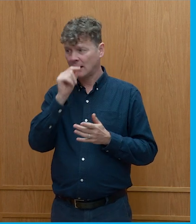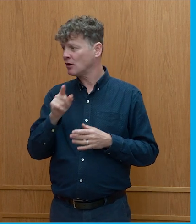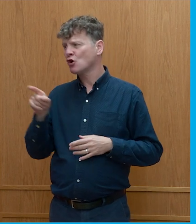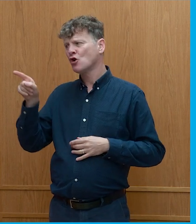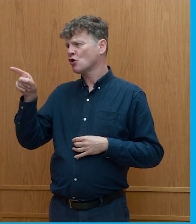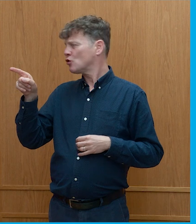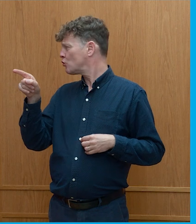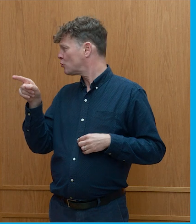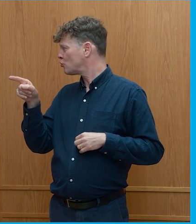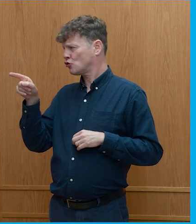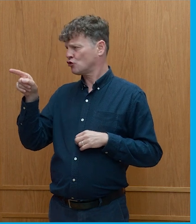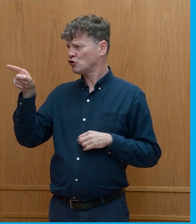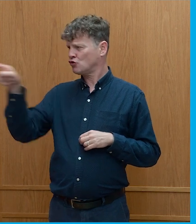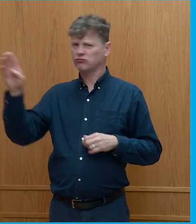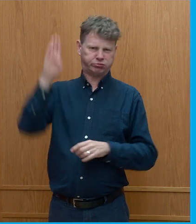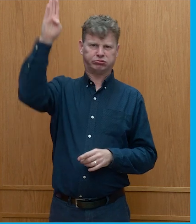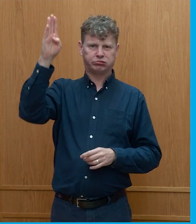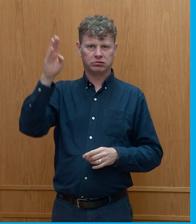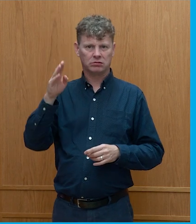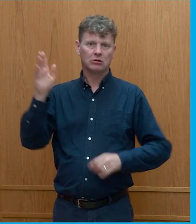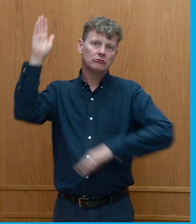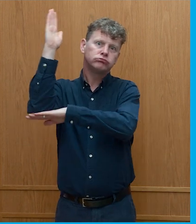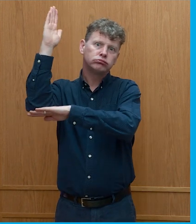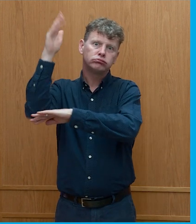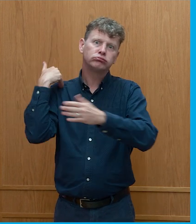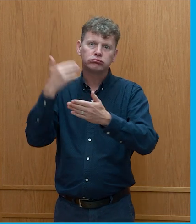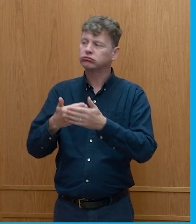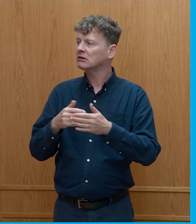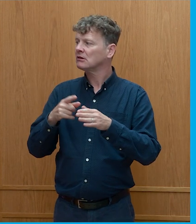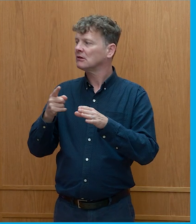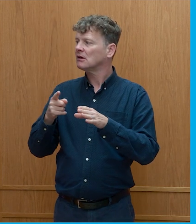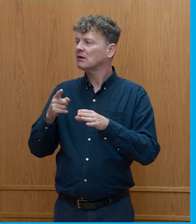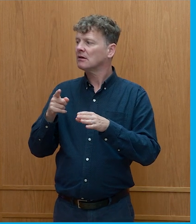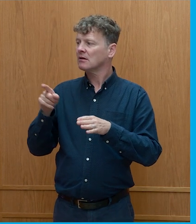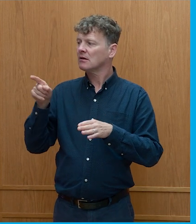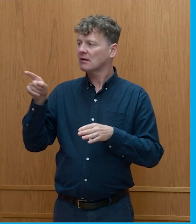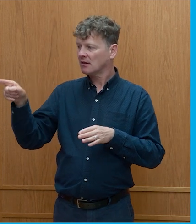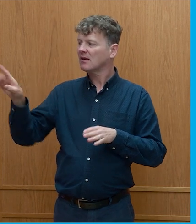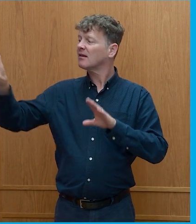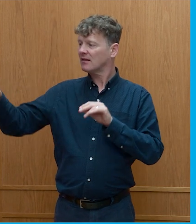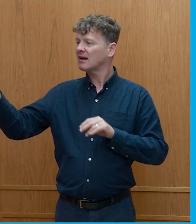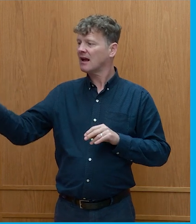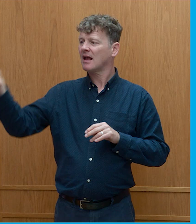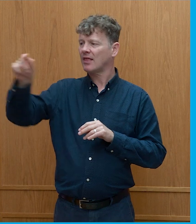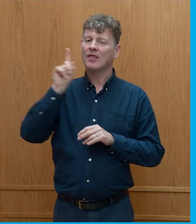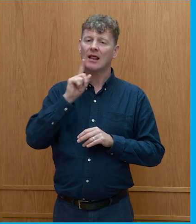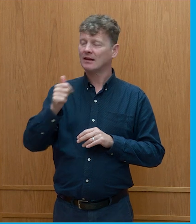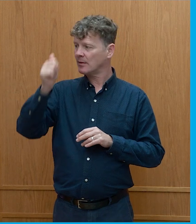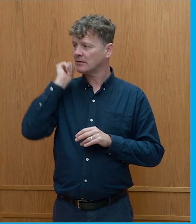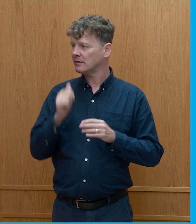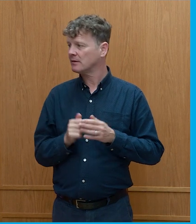hand went up I think when I was speaking at the beginning, so I'll bring you in first and then we'll take the lady behind you if that's okay.